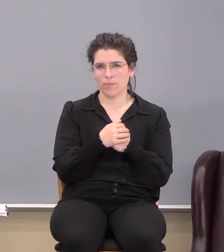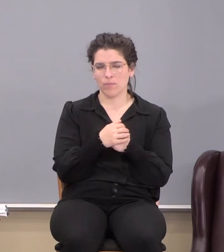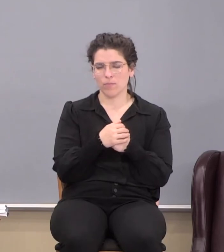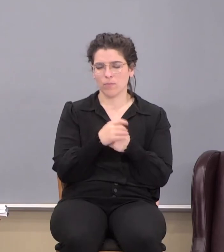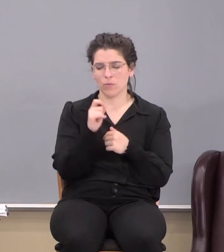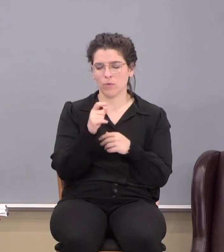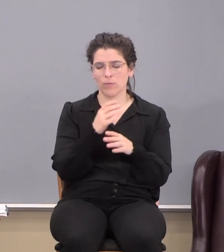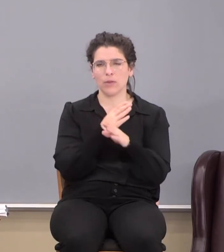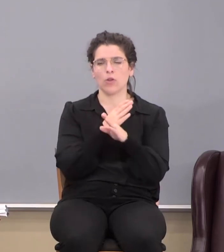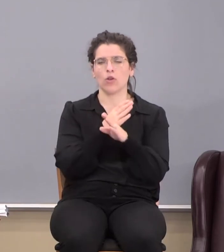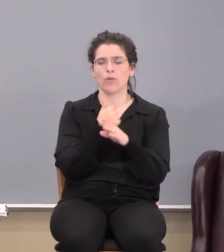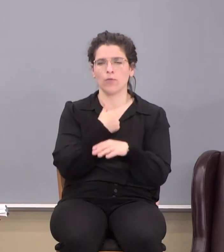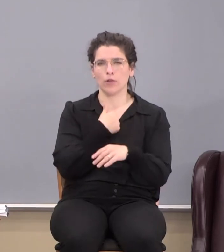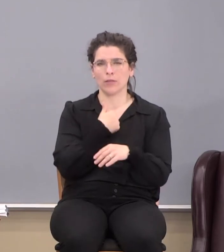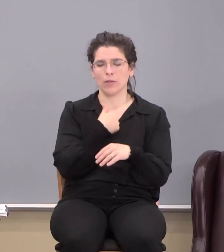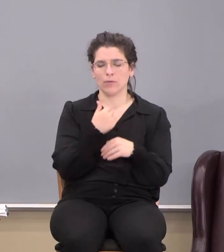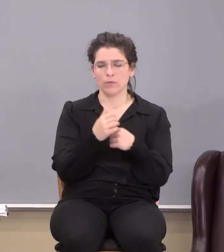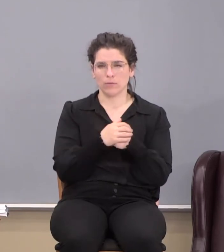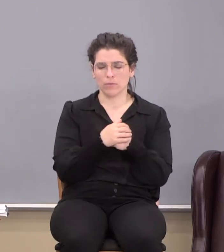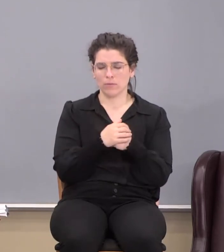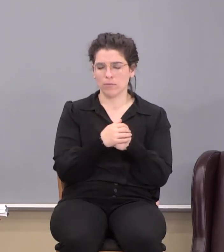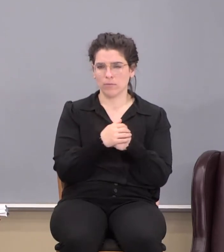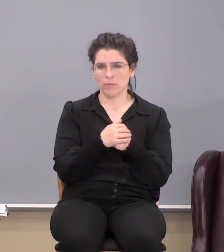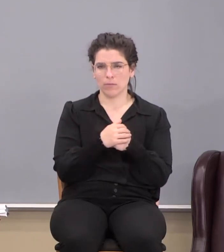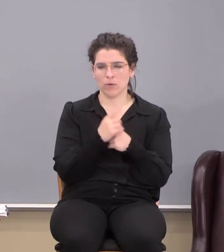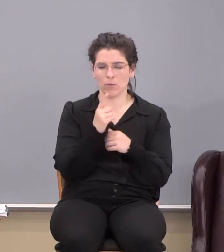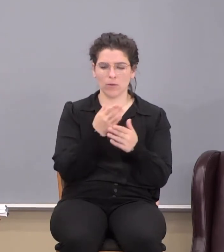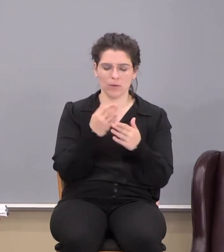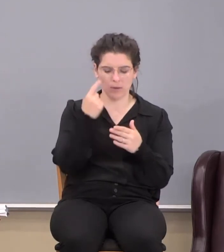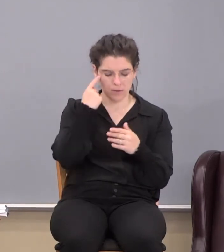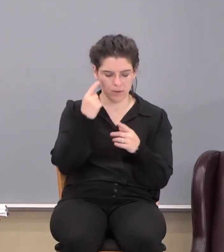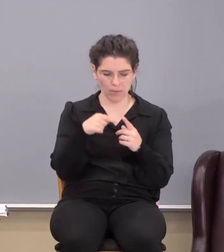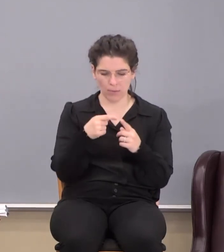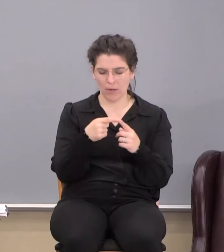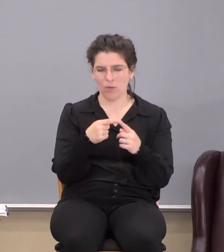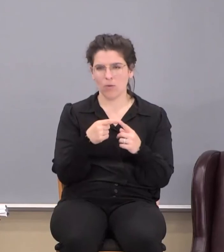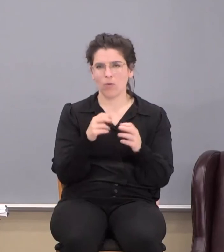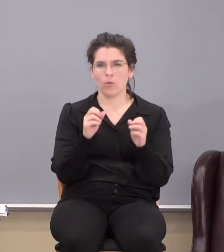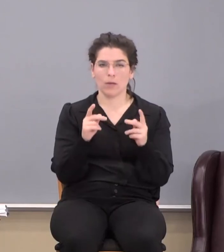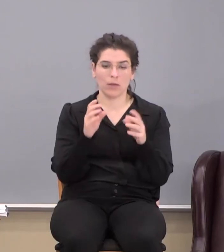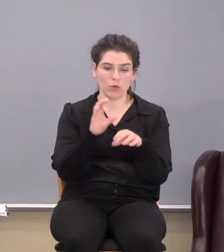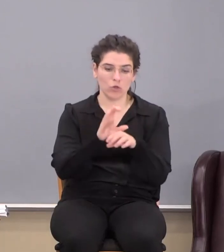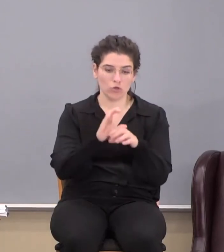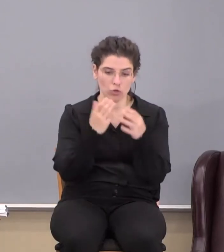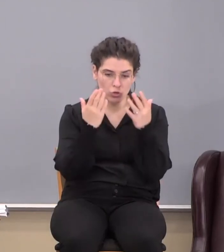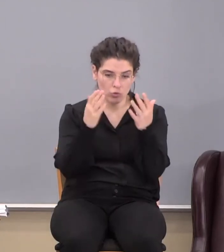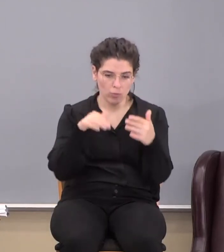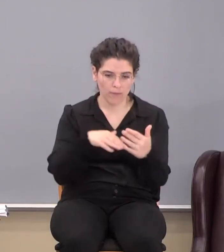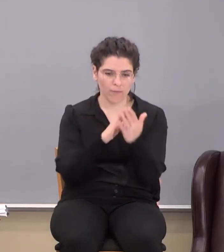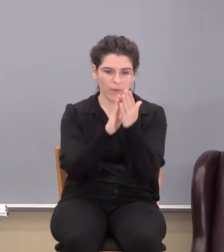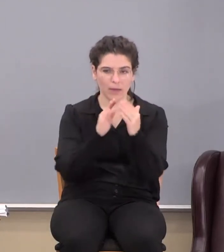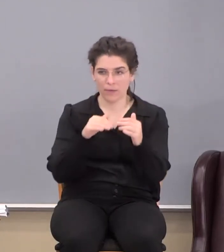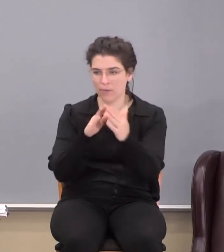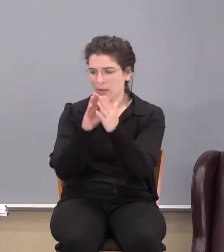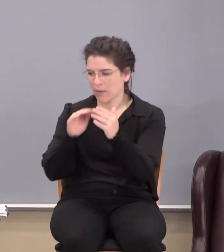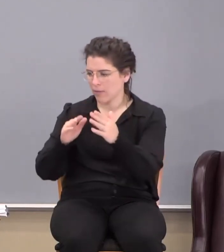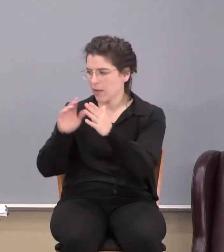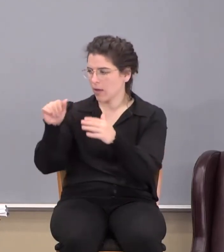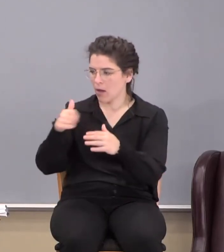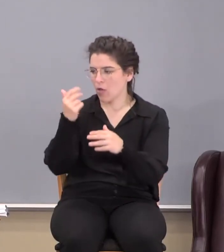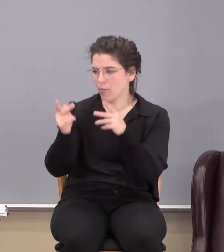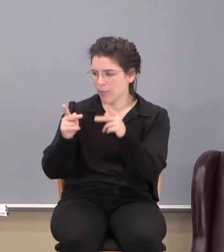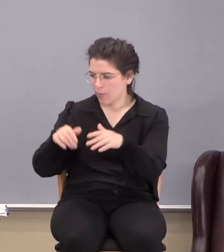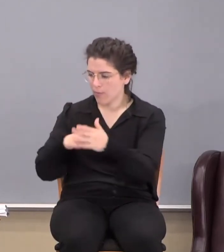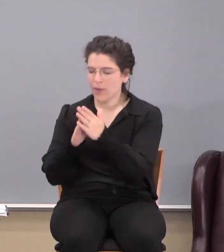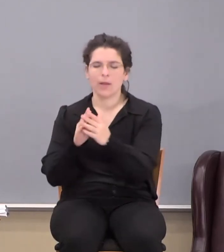We've got to be on guard for ourselves. It's one thing to think about, okay, the assembly is going to face these things. Others are going to face these things.